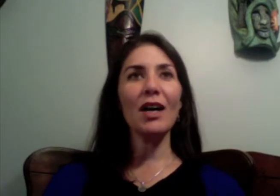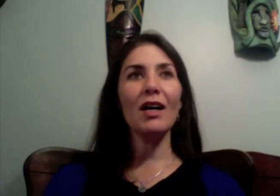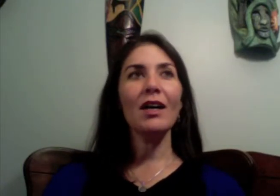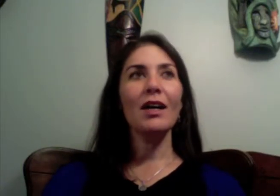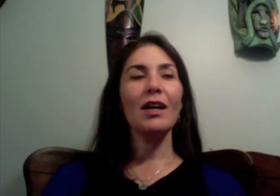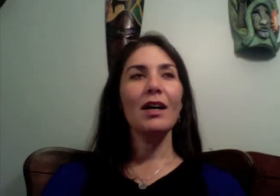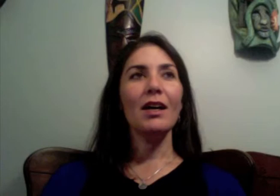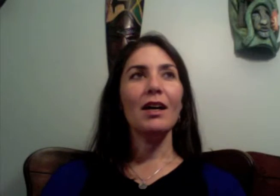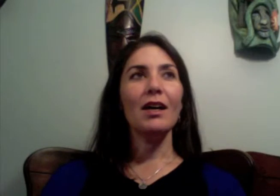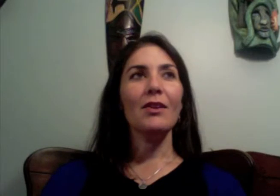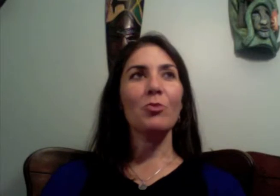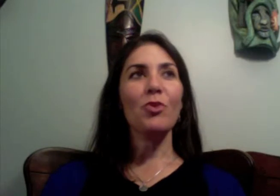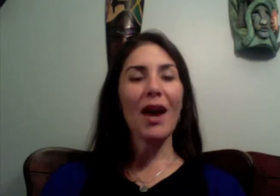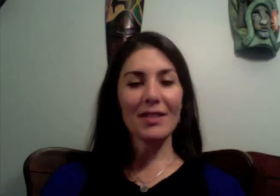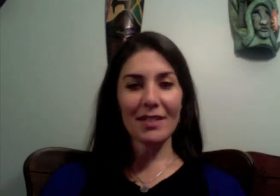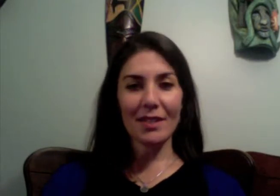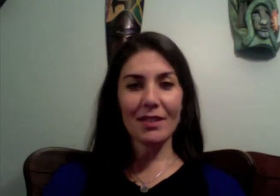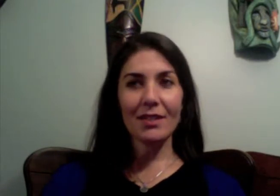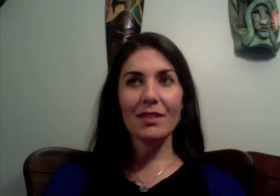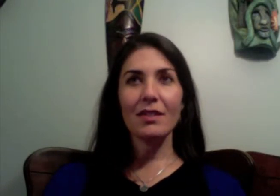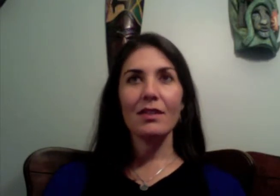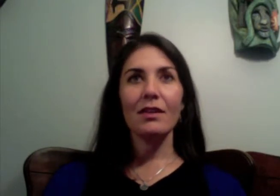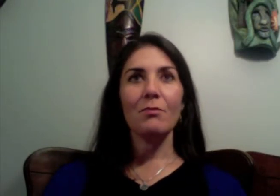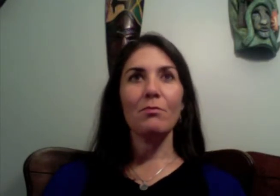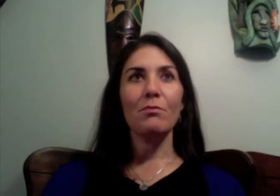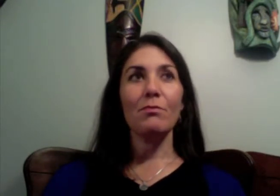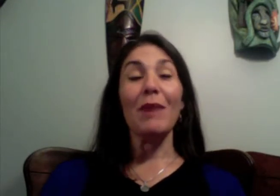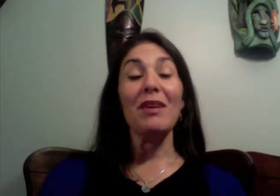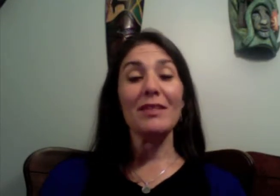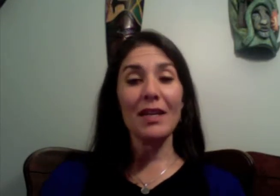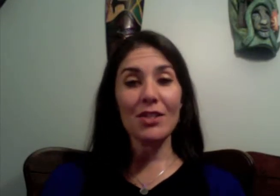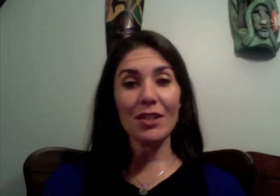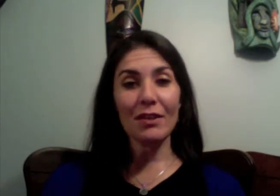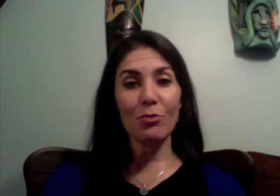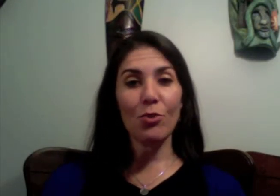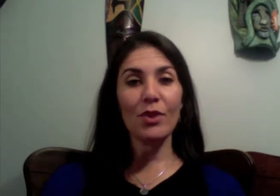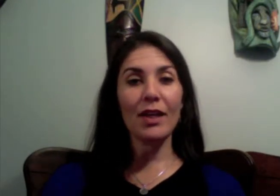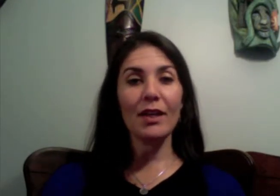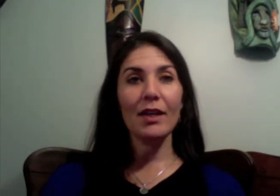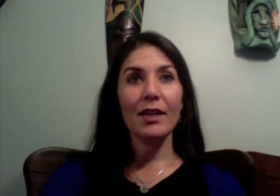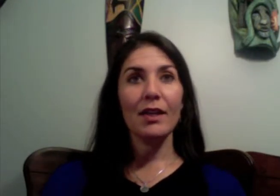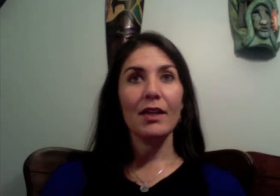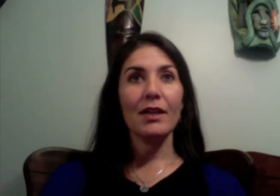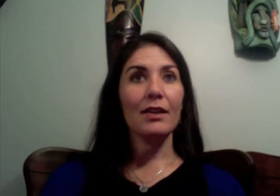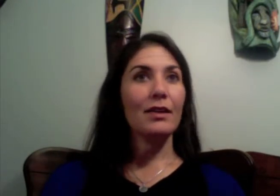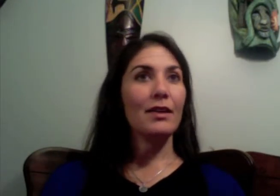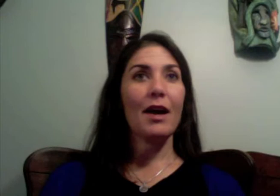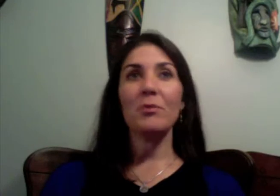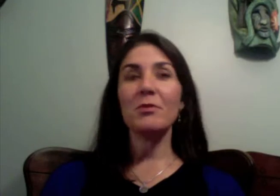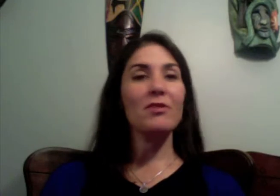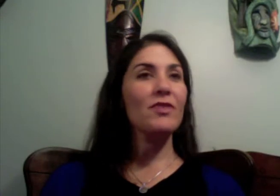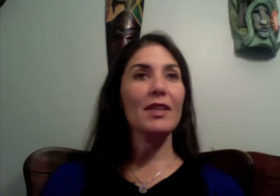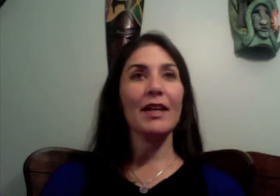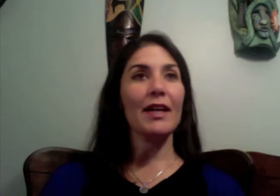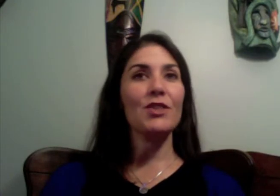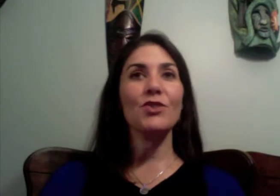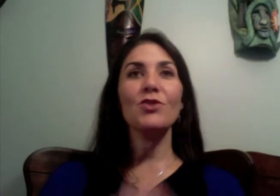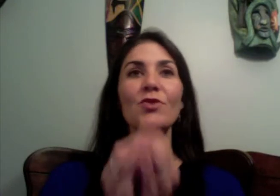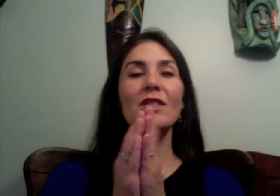the practices my meditation in the morning helps me feel like I can just do this